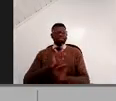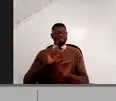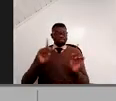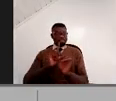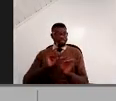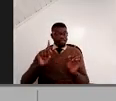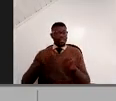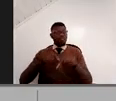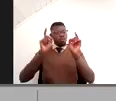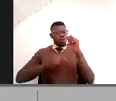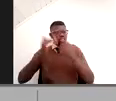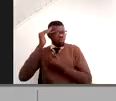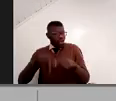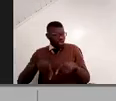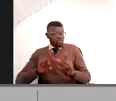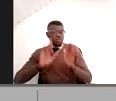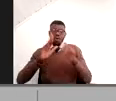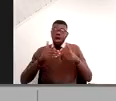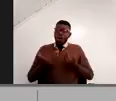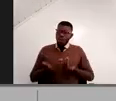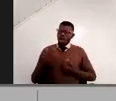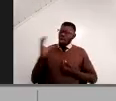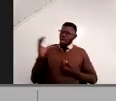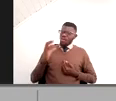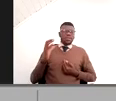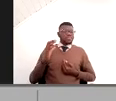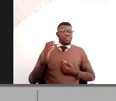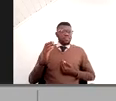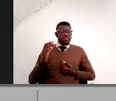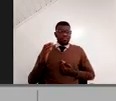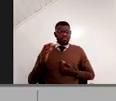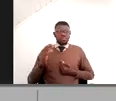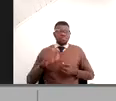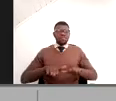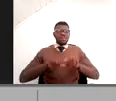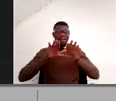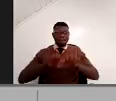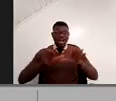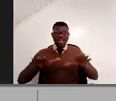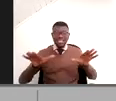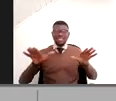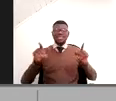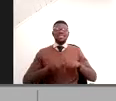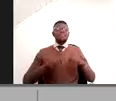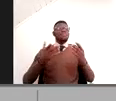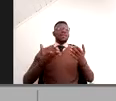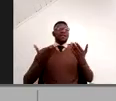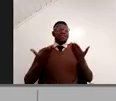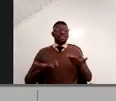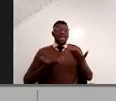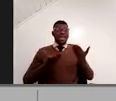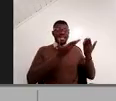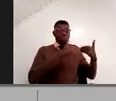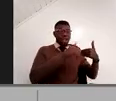are you for your customer, for your, for the marketeer, for the export company, because only this